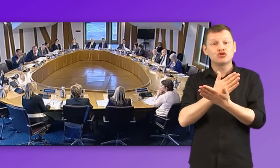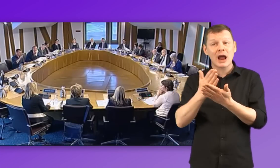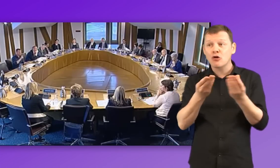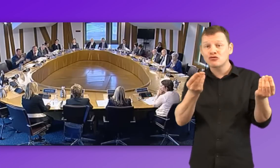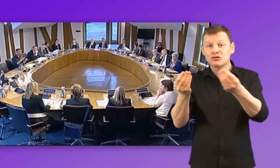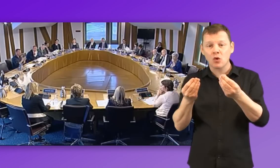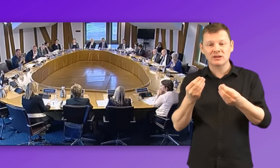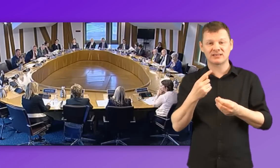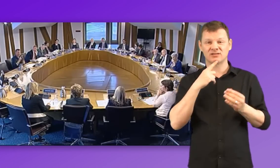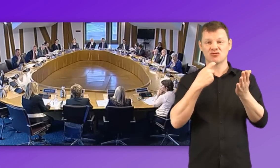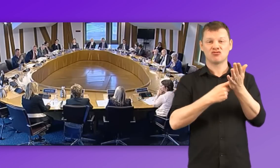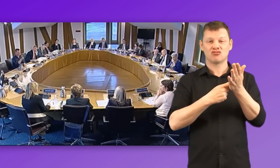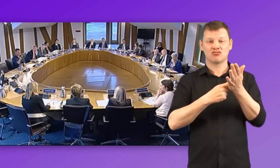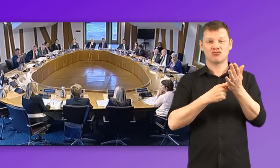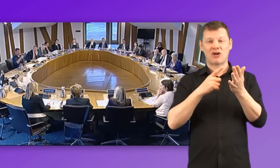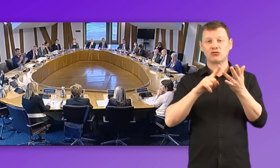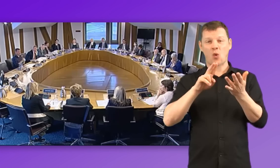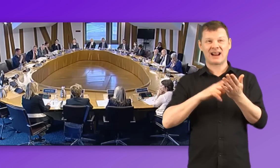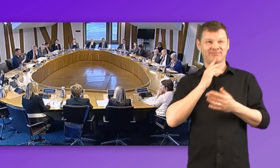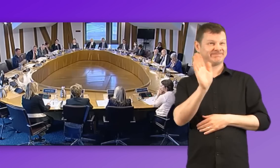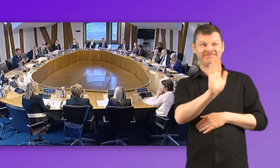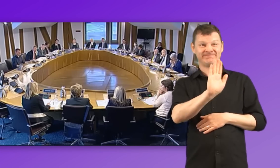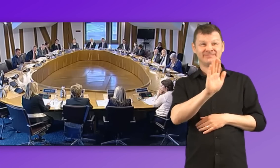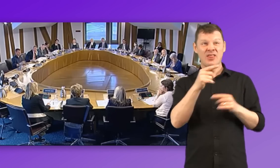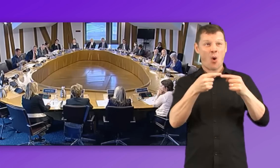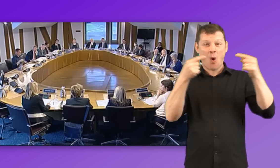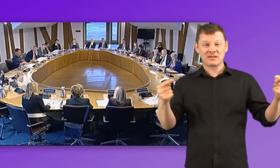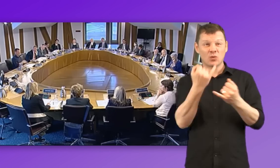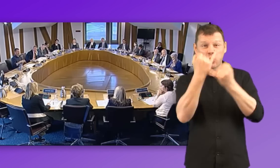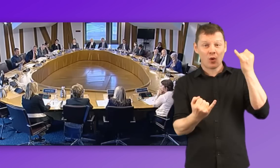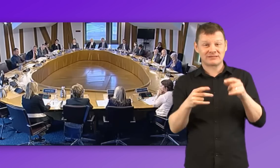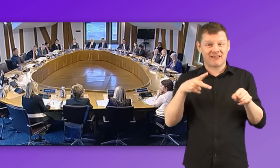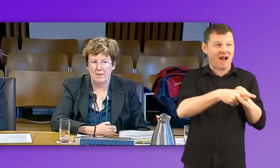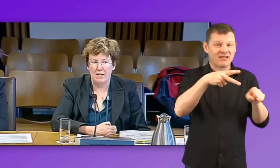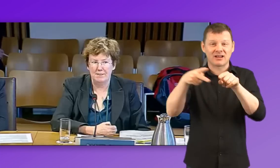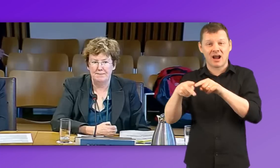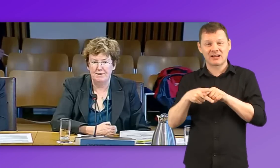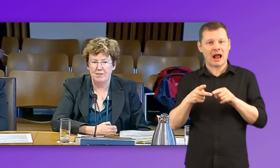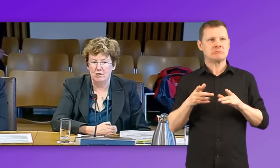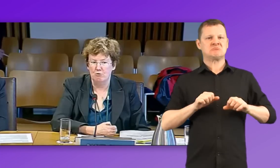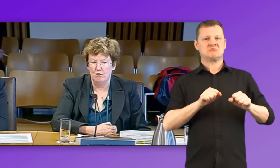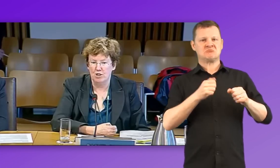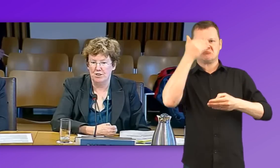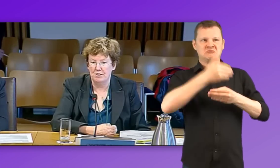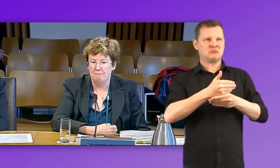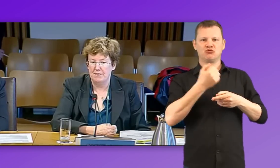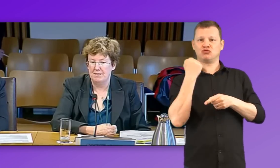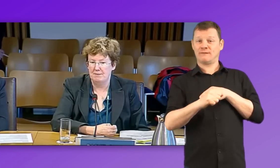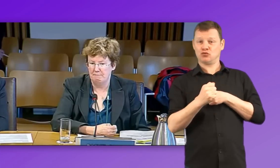No, the opposite actually. think at times of cuts they're tending not to share. So previously we had an educational audiologist based in